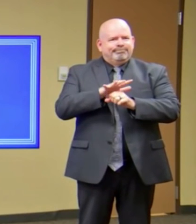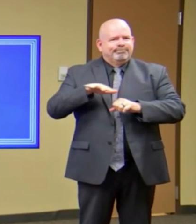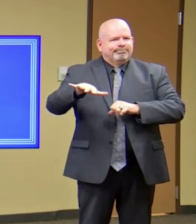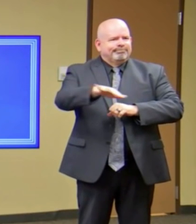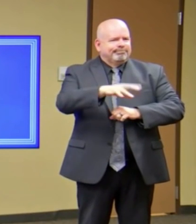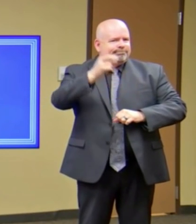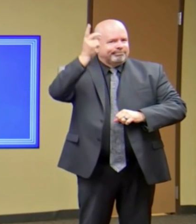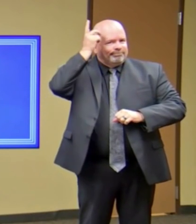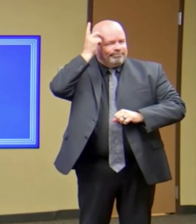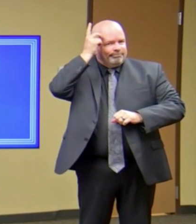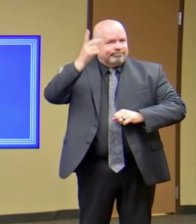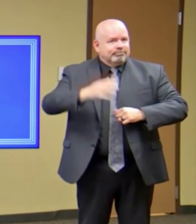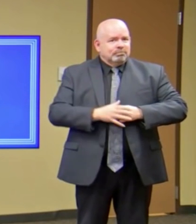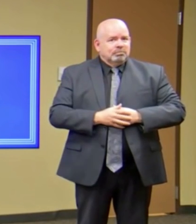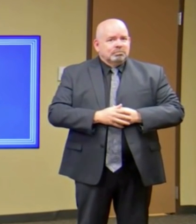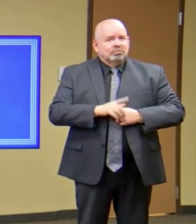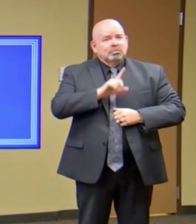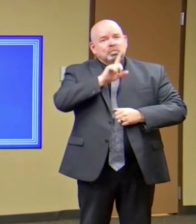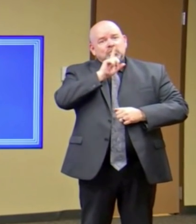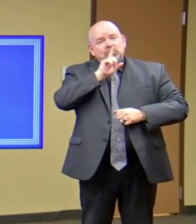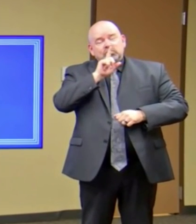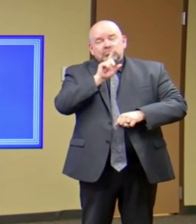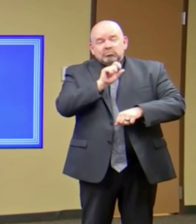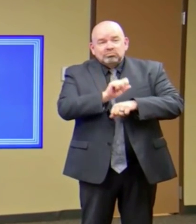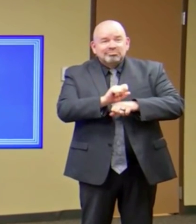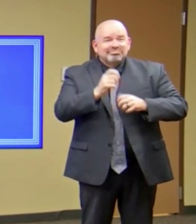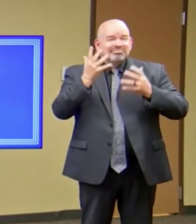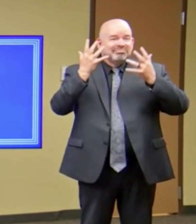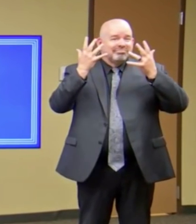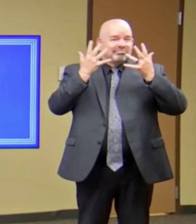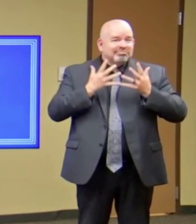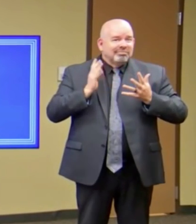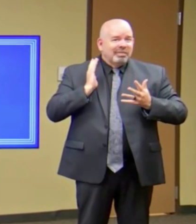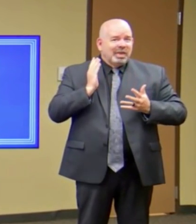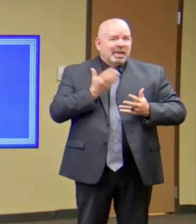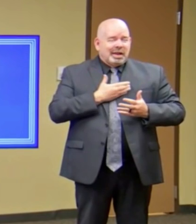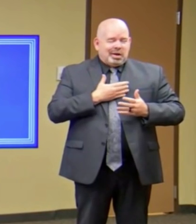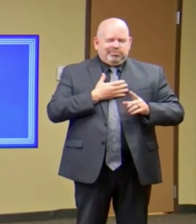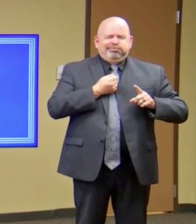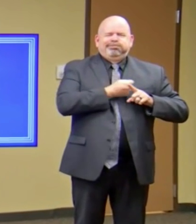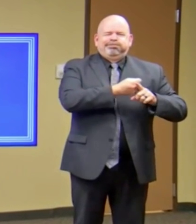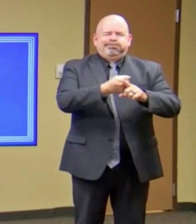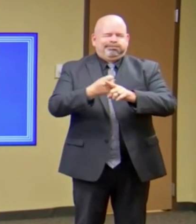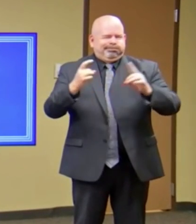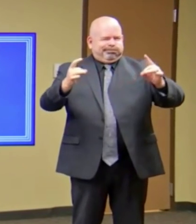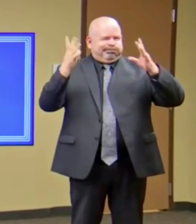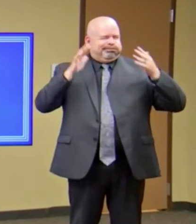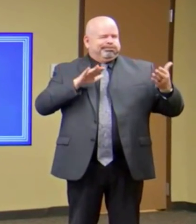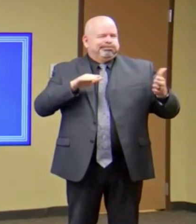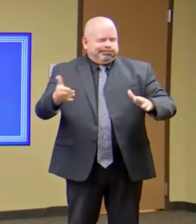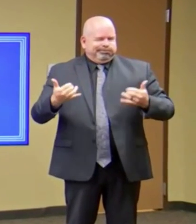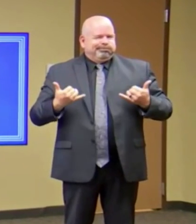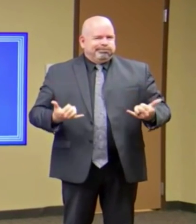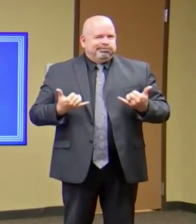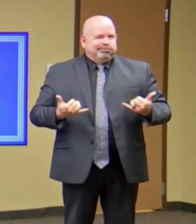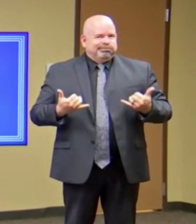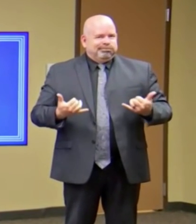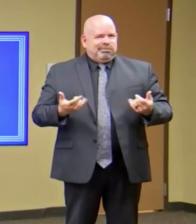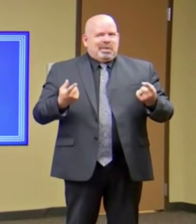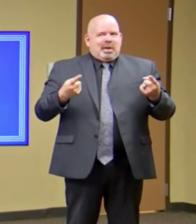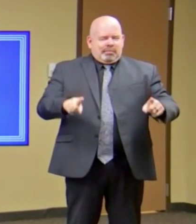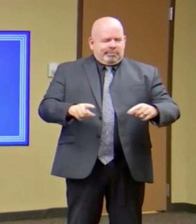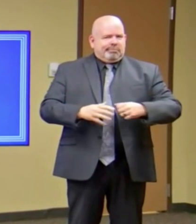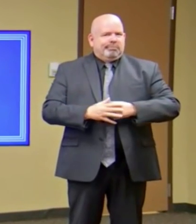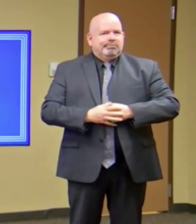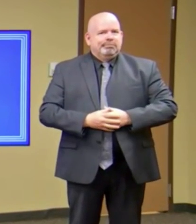Unfortunately, today is our deadliest day of COVID thus far. And also,